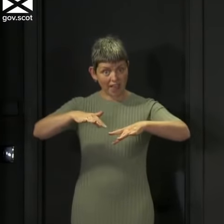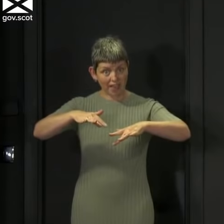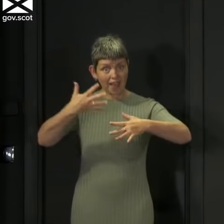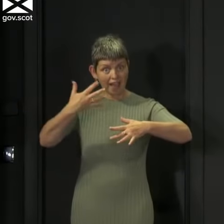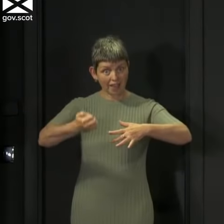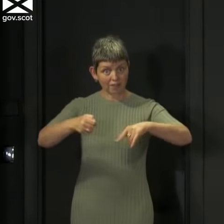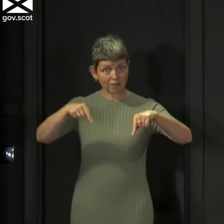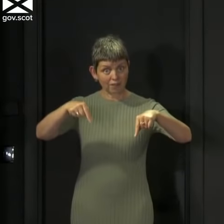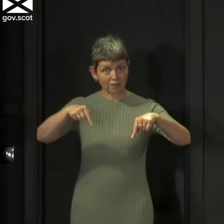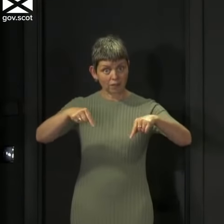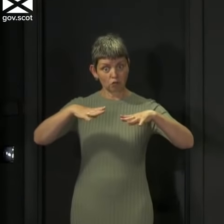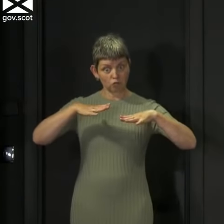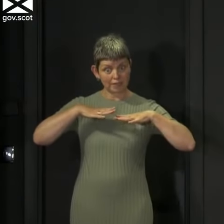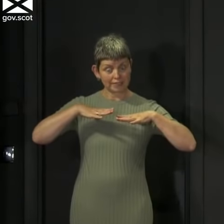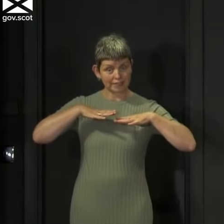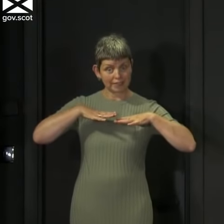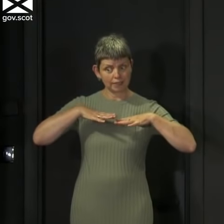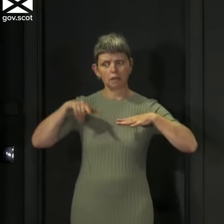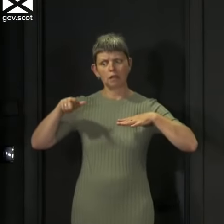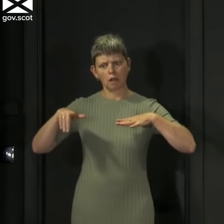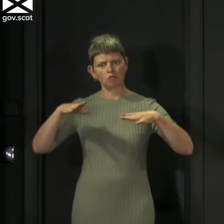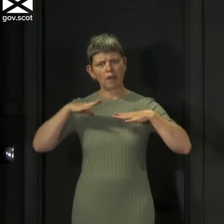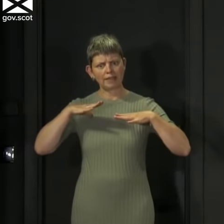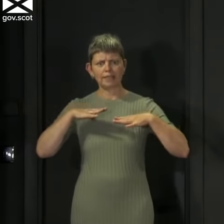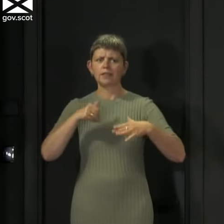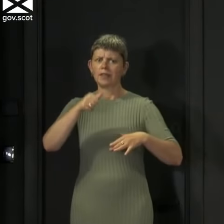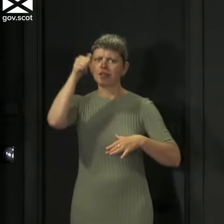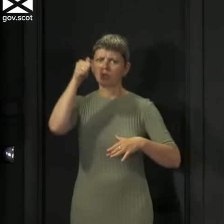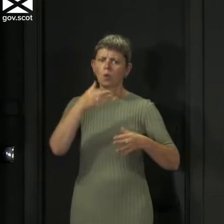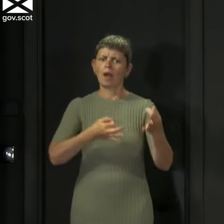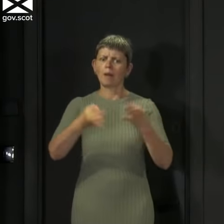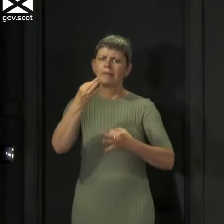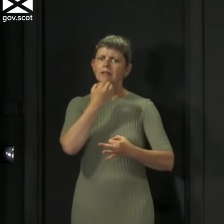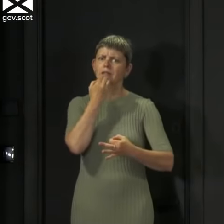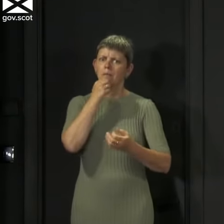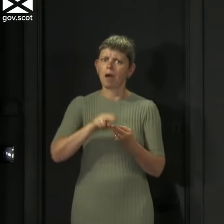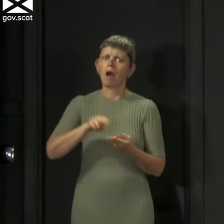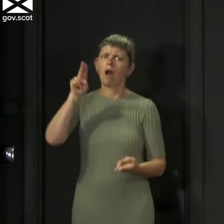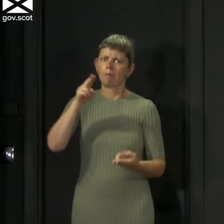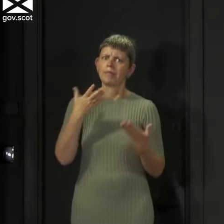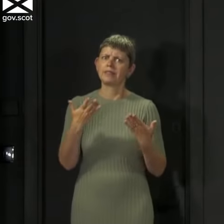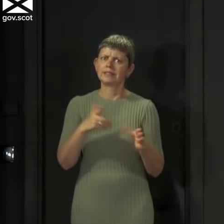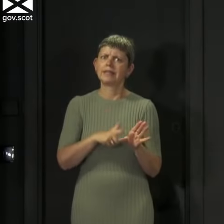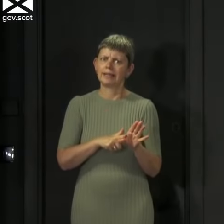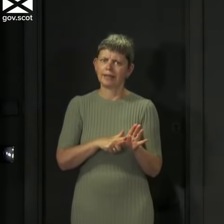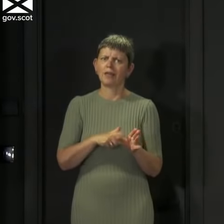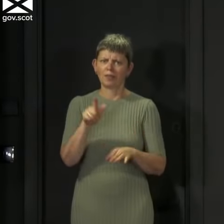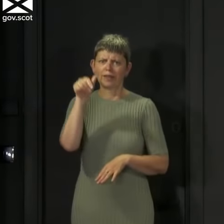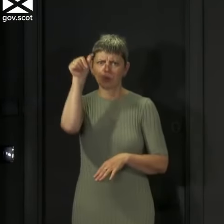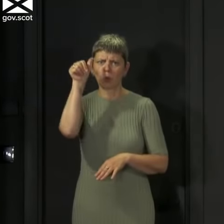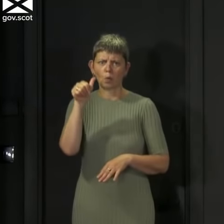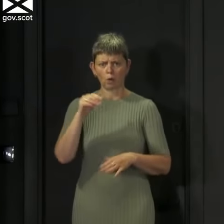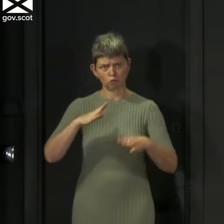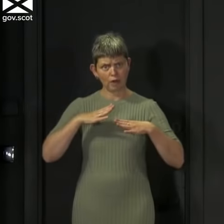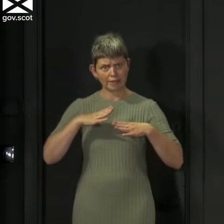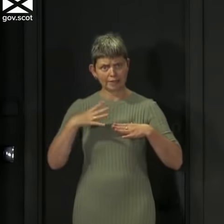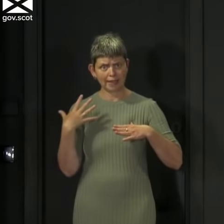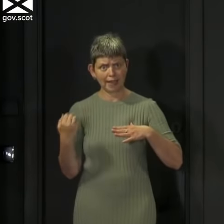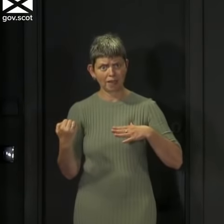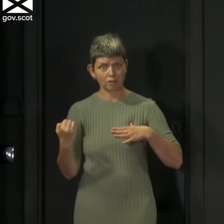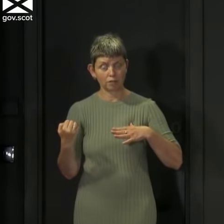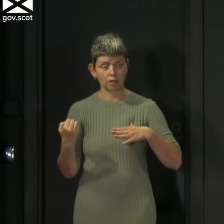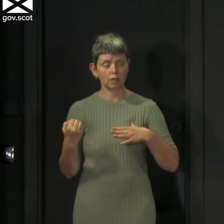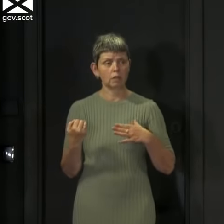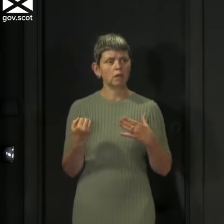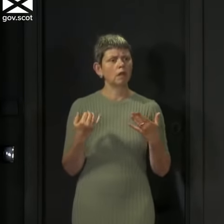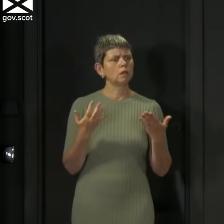a significantly increased number of appeals. We always expected that to be the case given the circumstances this year. So to any young person out there, you may